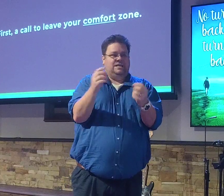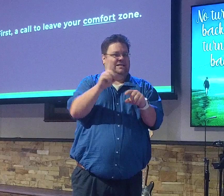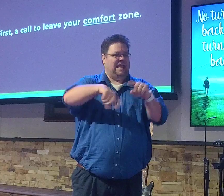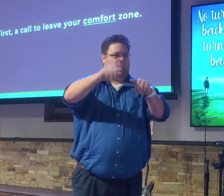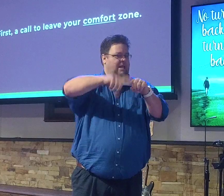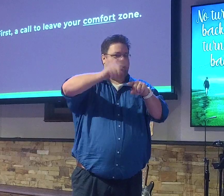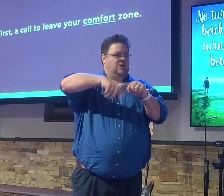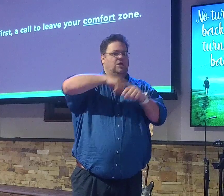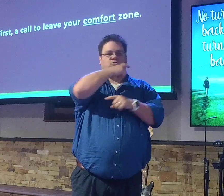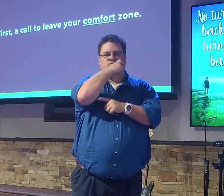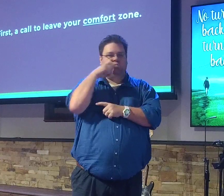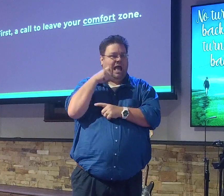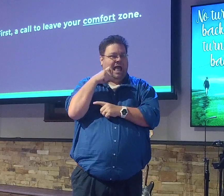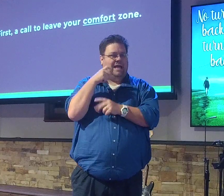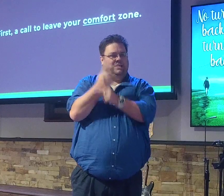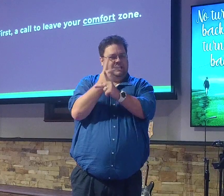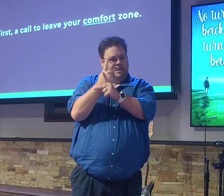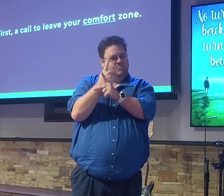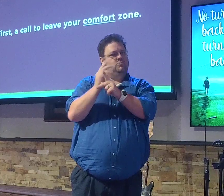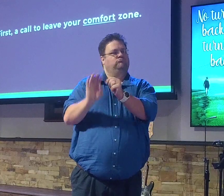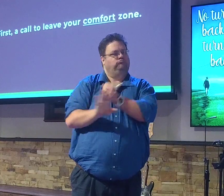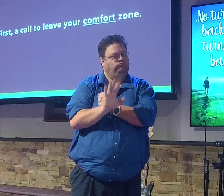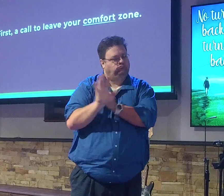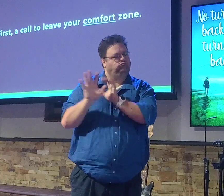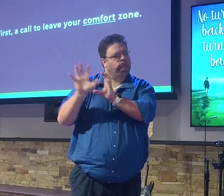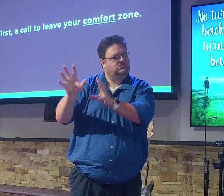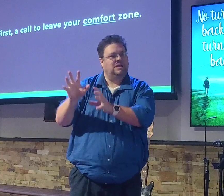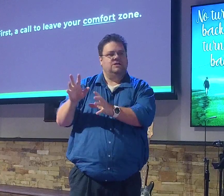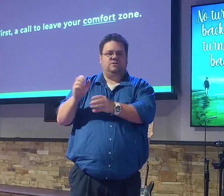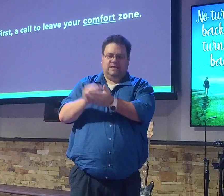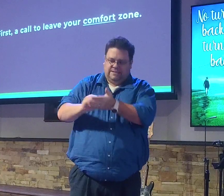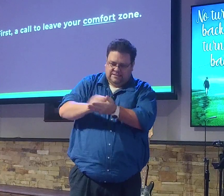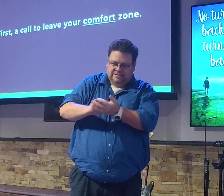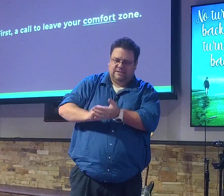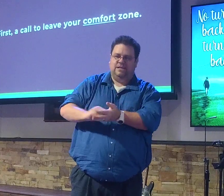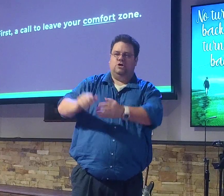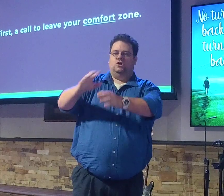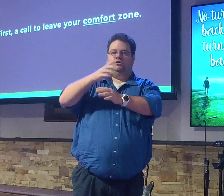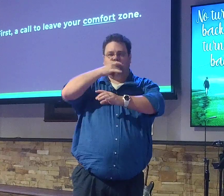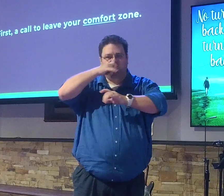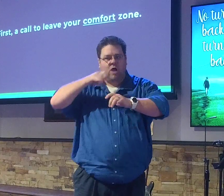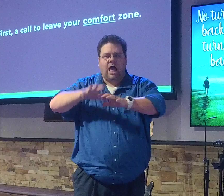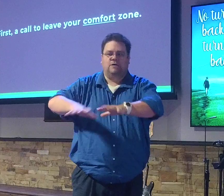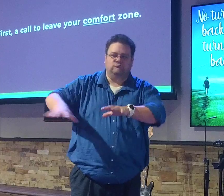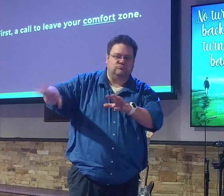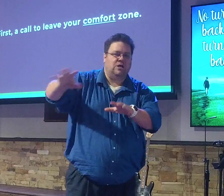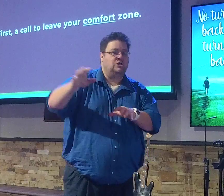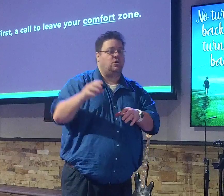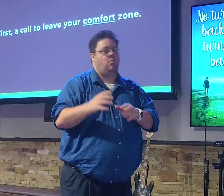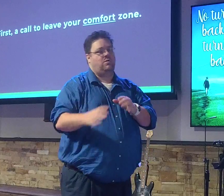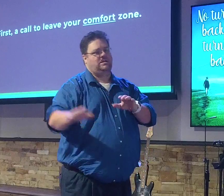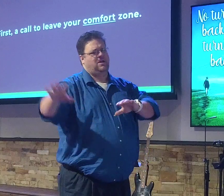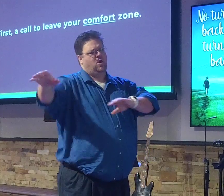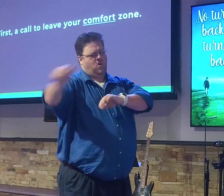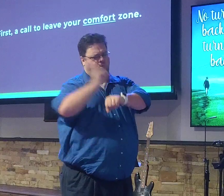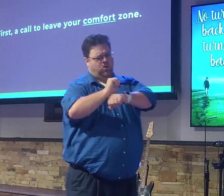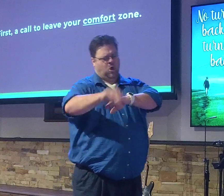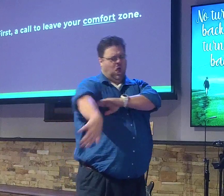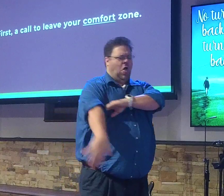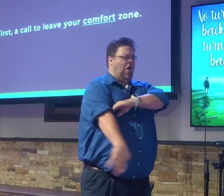up wet and they're not clean rot. And so that's part of being the fisherman. You come in after a hard night's work and you've got to clean up